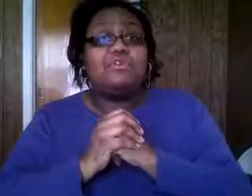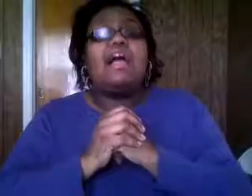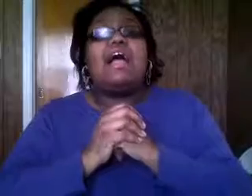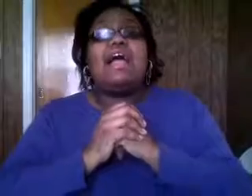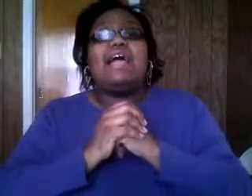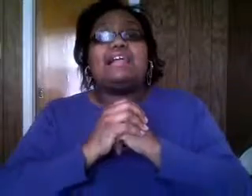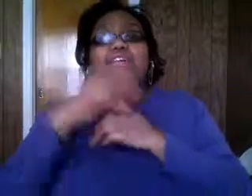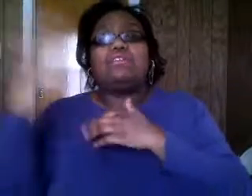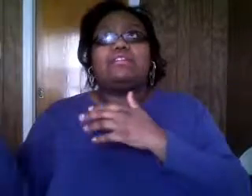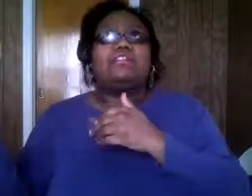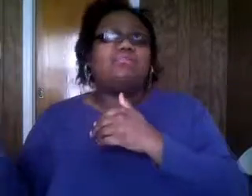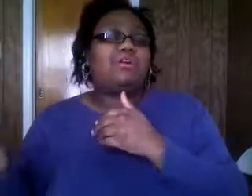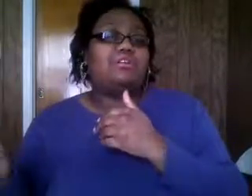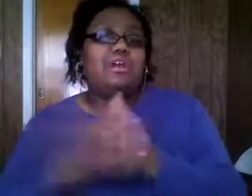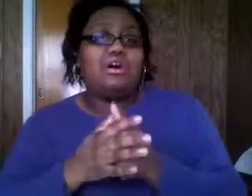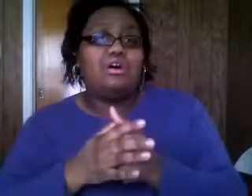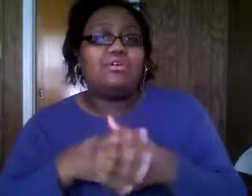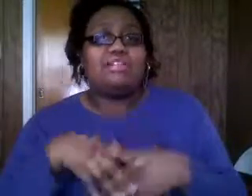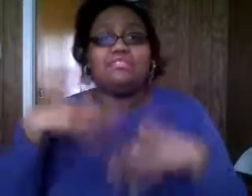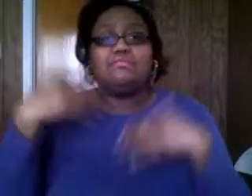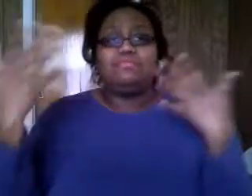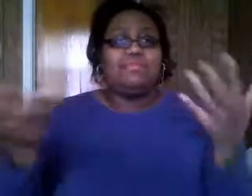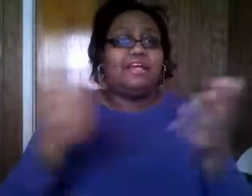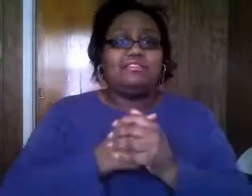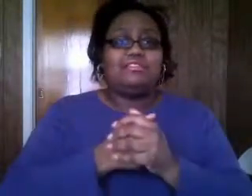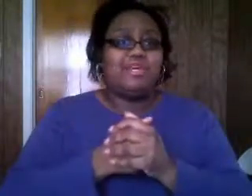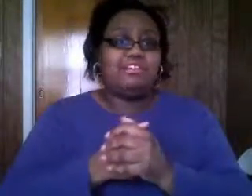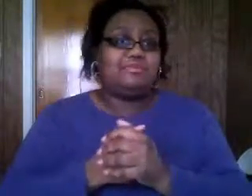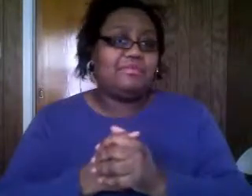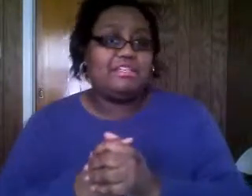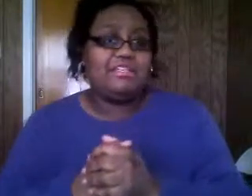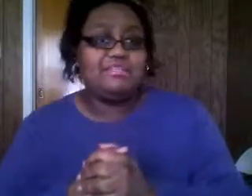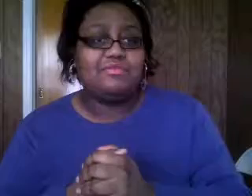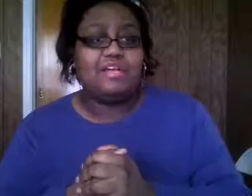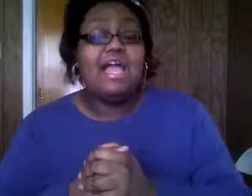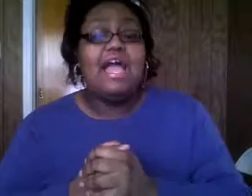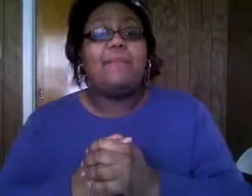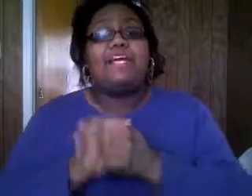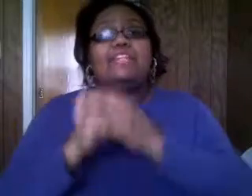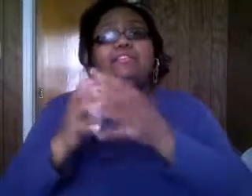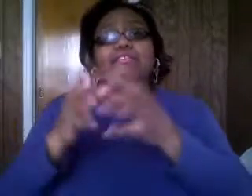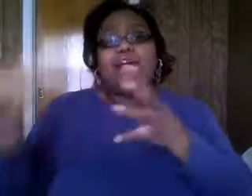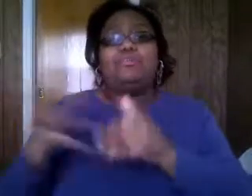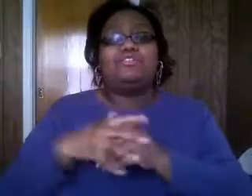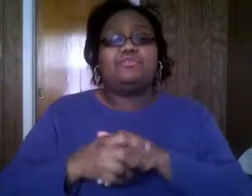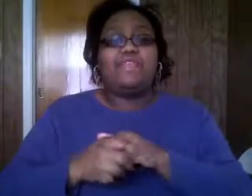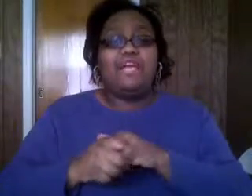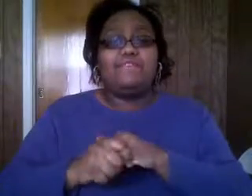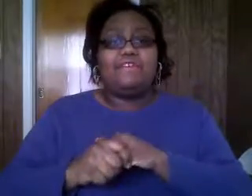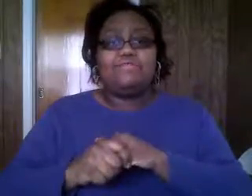and i saw like a lady walking her dog and some somebody some parents playing with their kids over there but it looked like a picture of life i